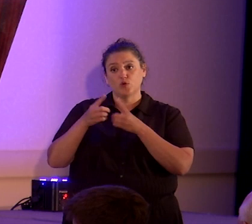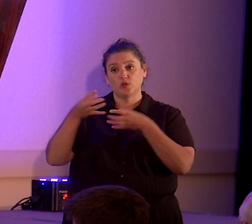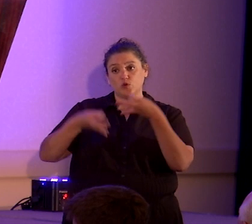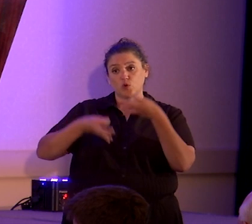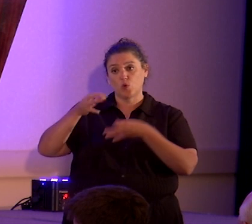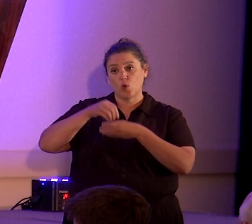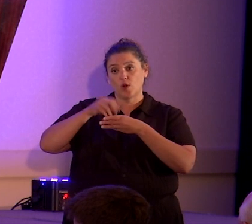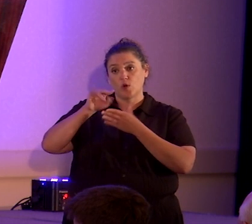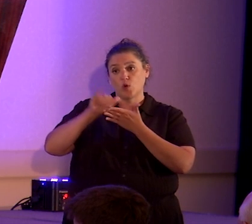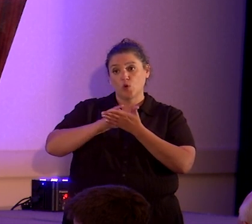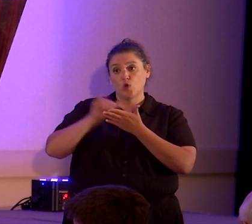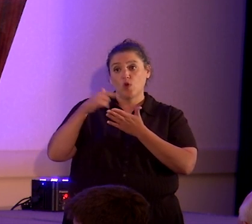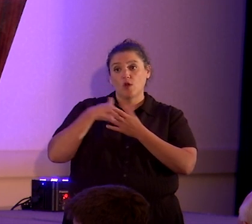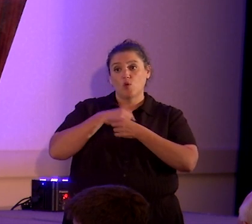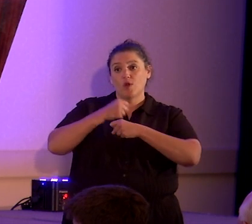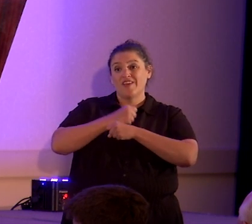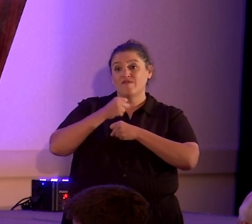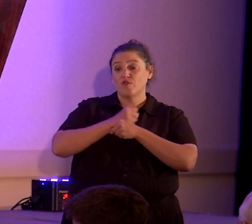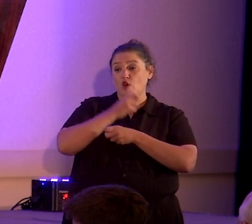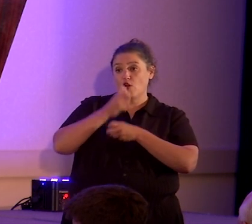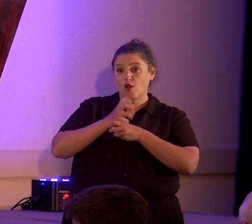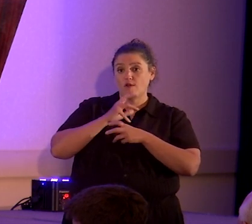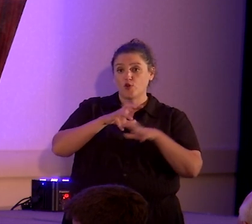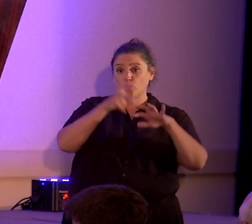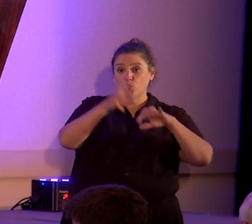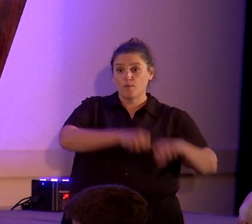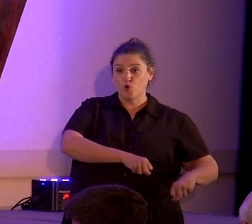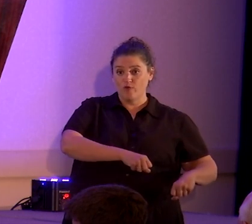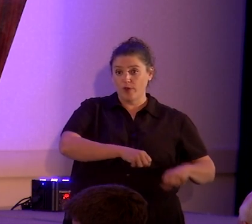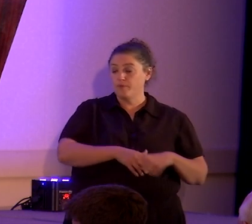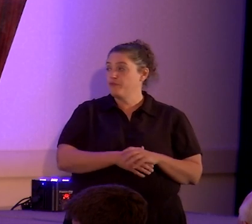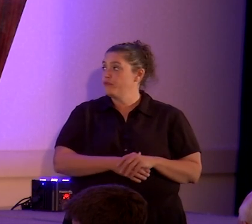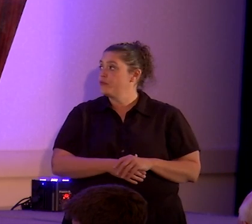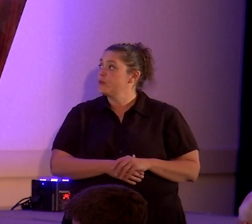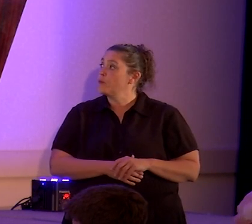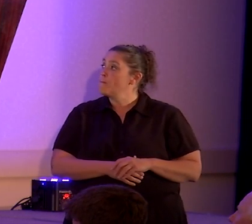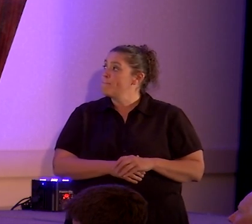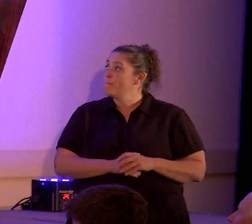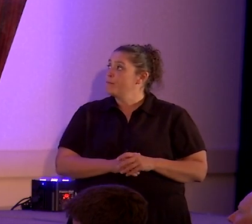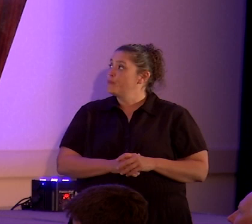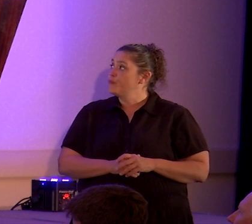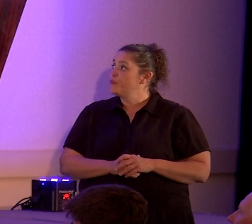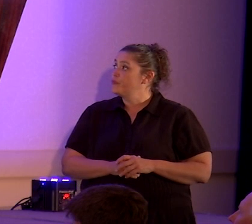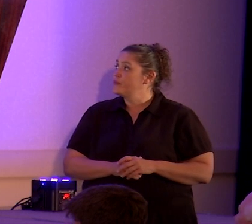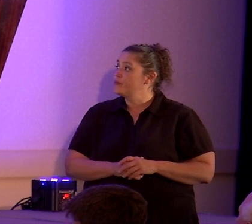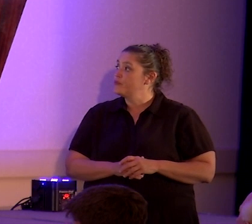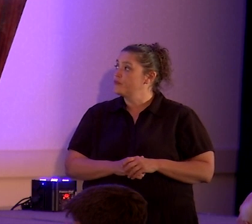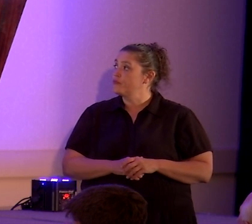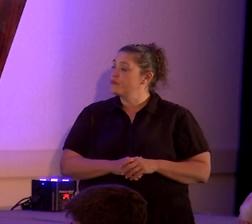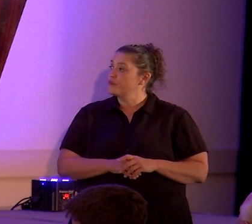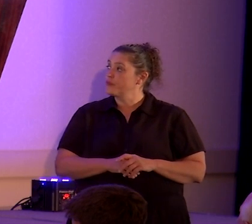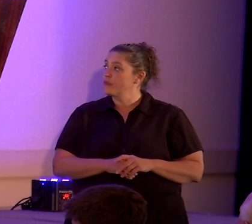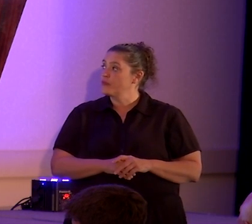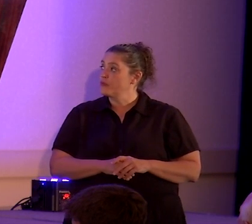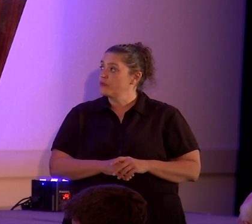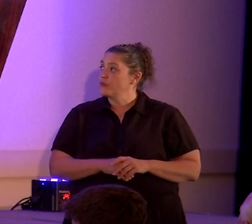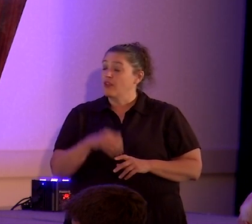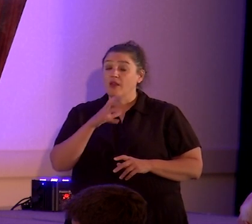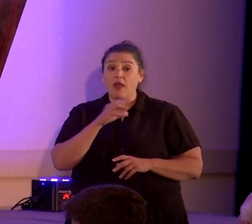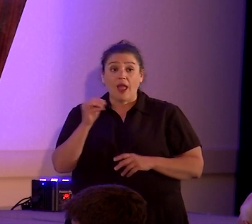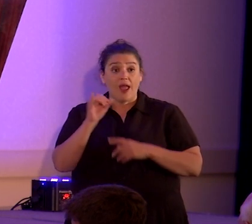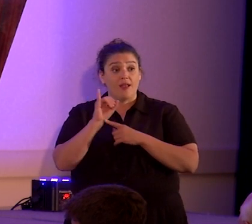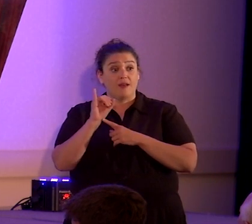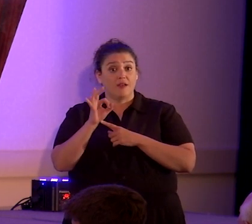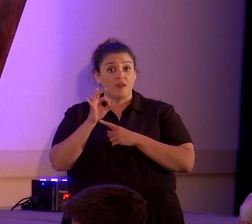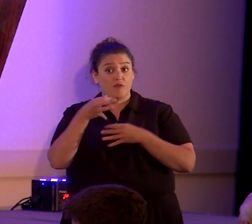York. And we fought hard to remove this cross. And alternatively, if the court was